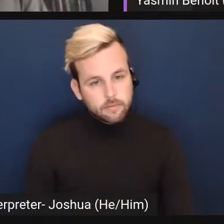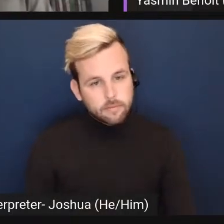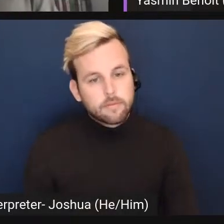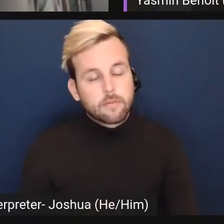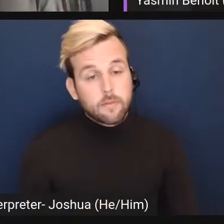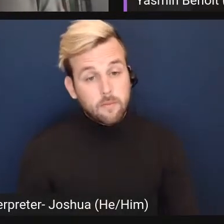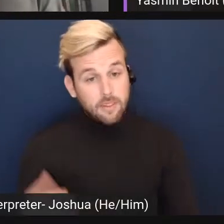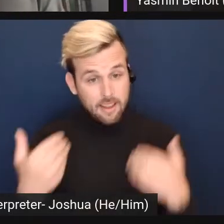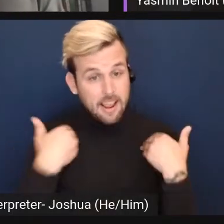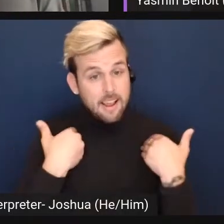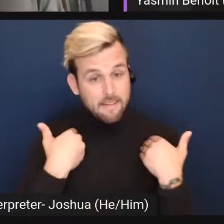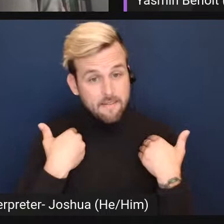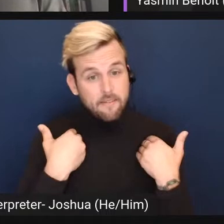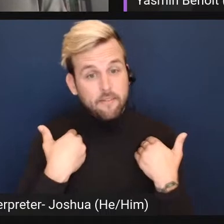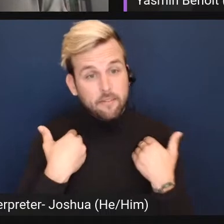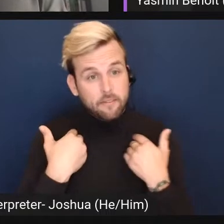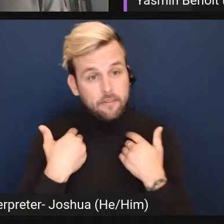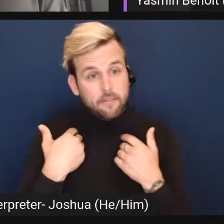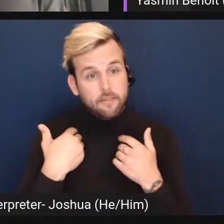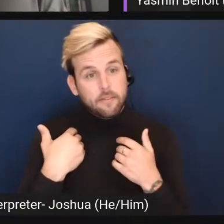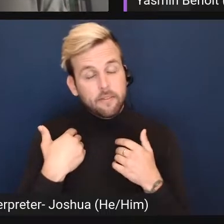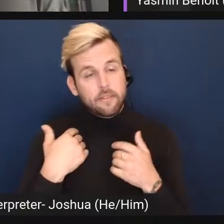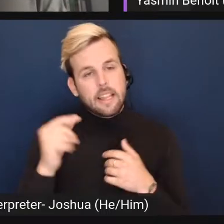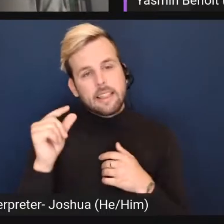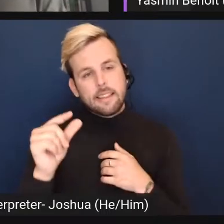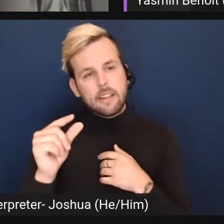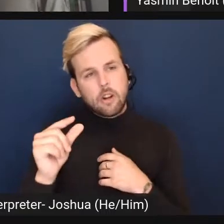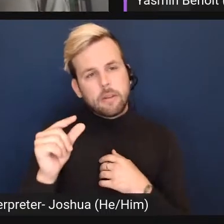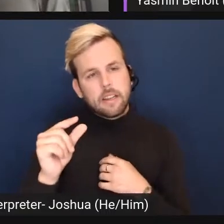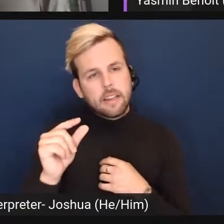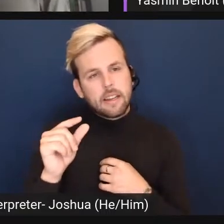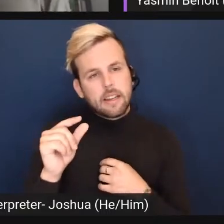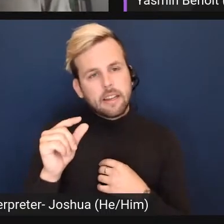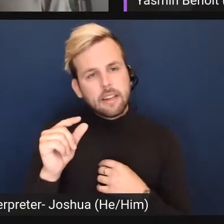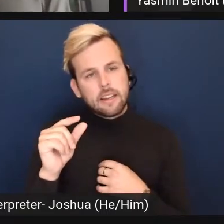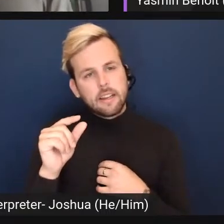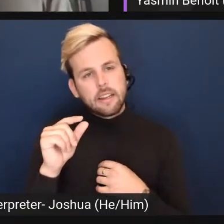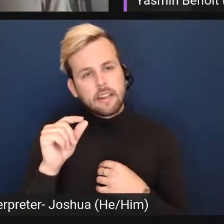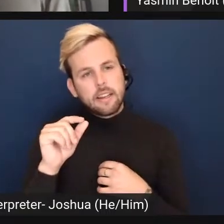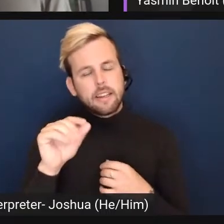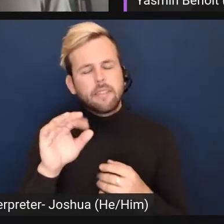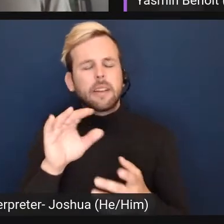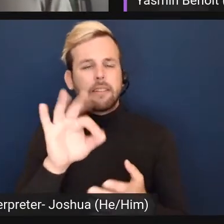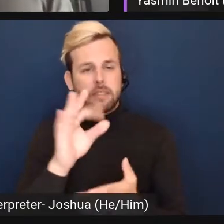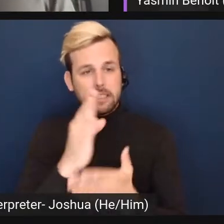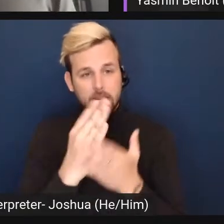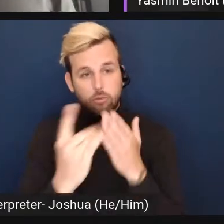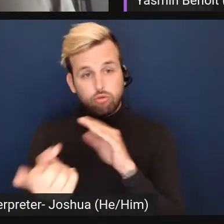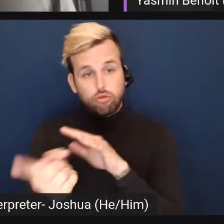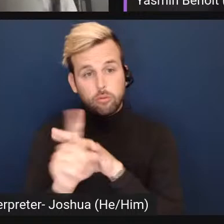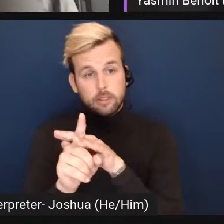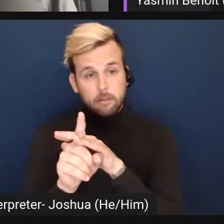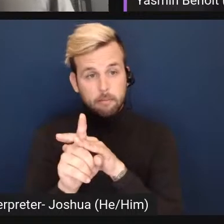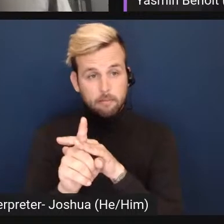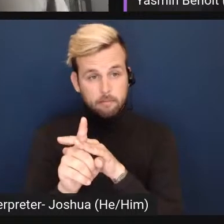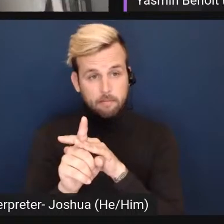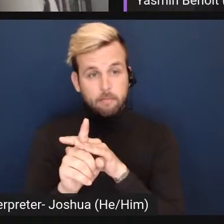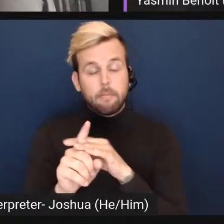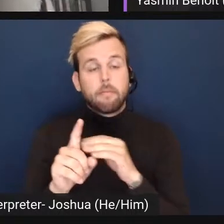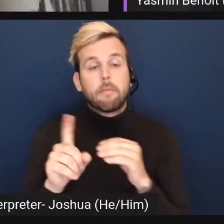is a little bit of a area of ambiguity. If someone shows up and they have,